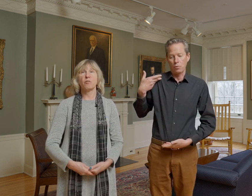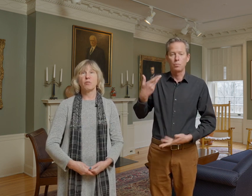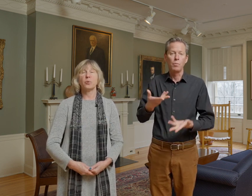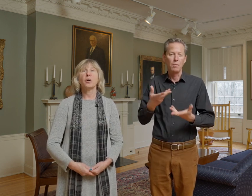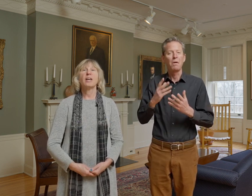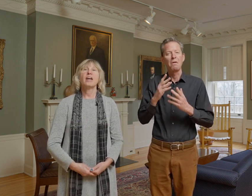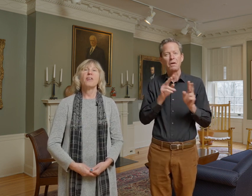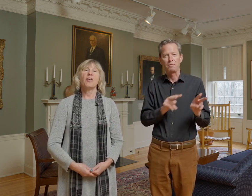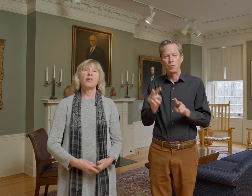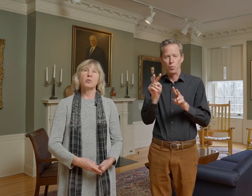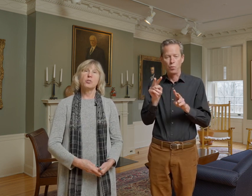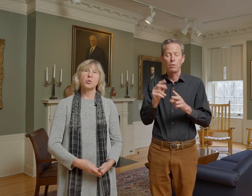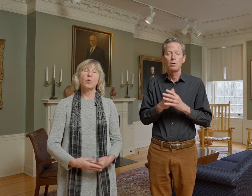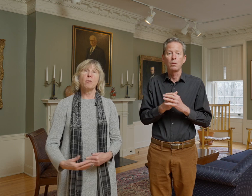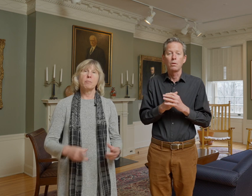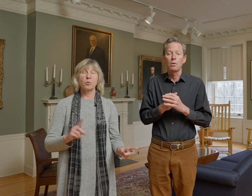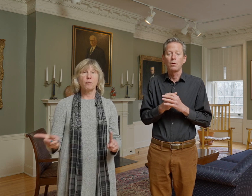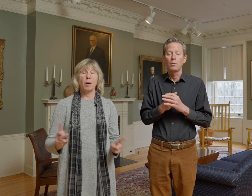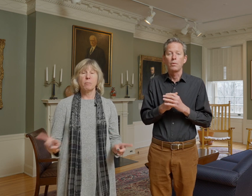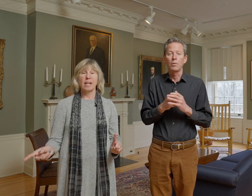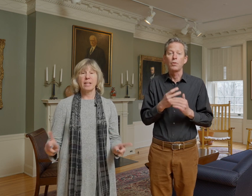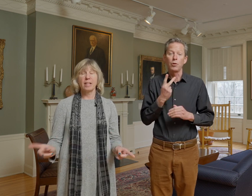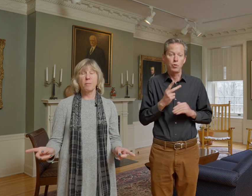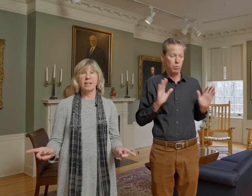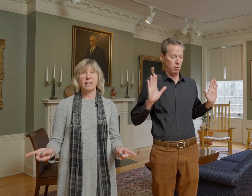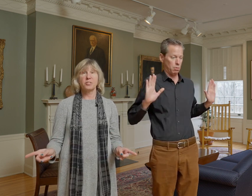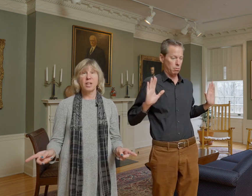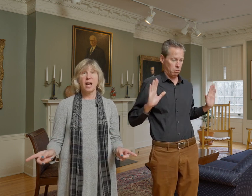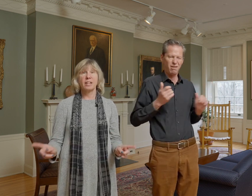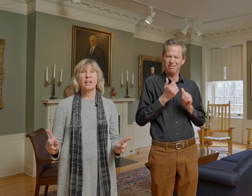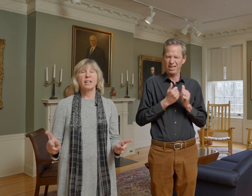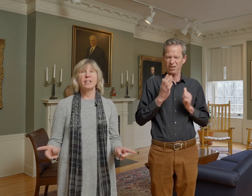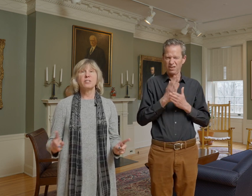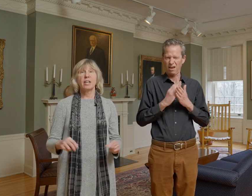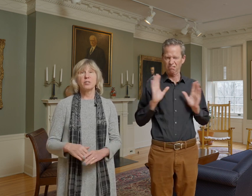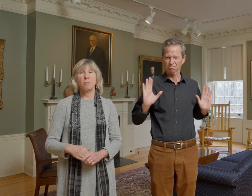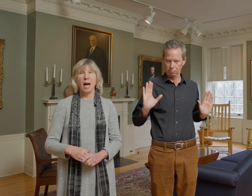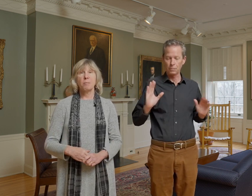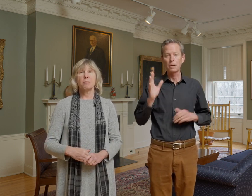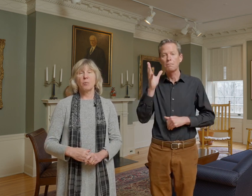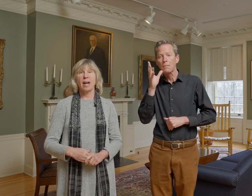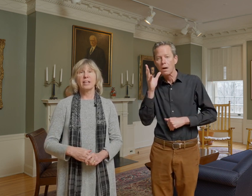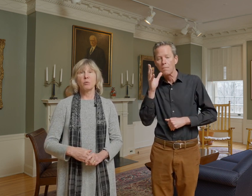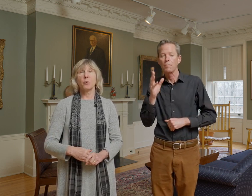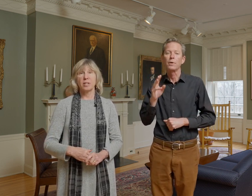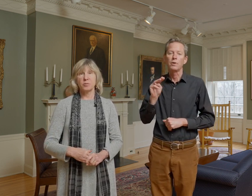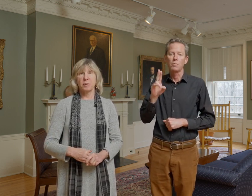view. And then the two sort of blanking him on each side is his mom, Mariah Kilbourn Eastman,